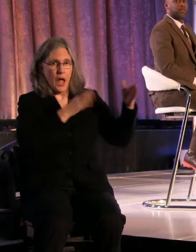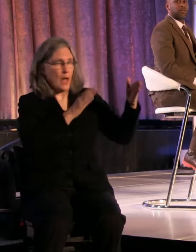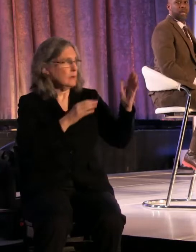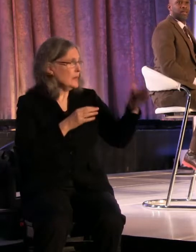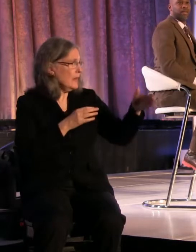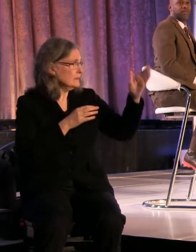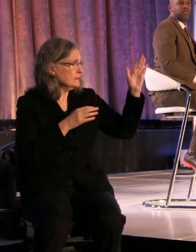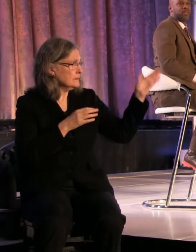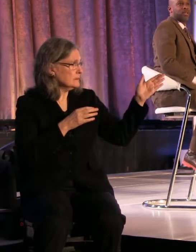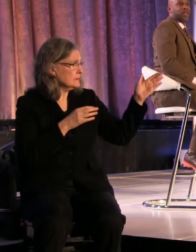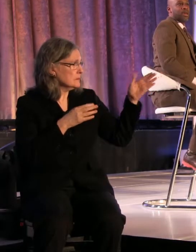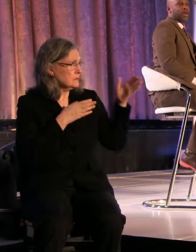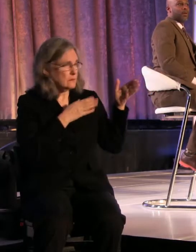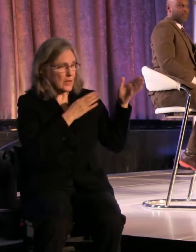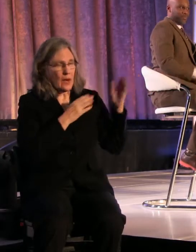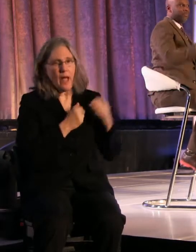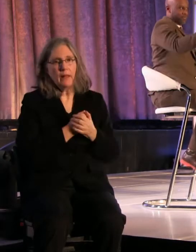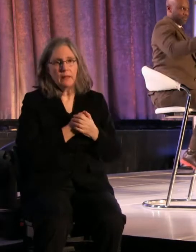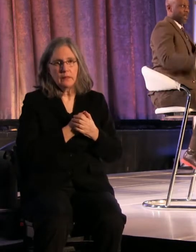aisle to my left.